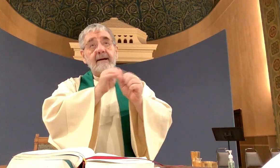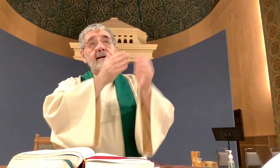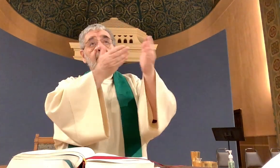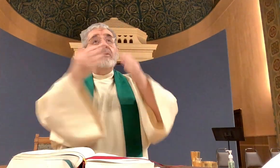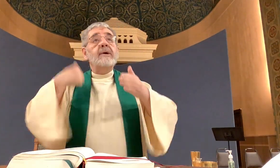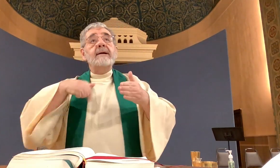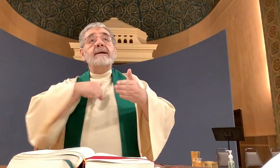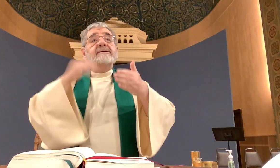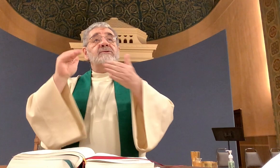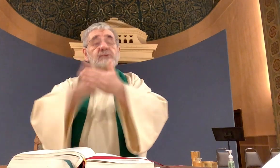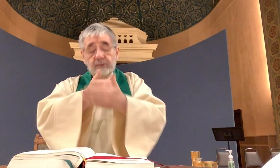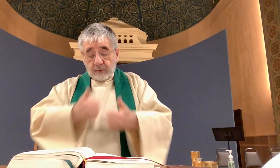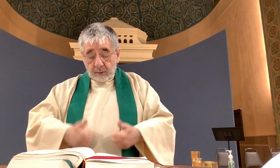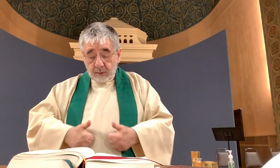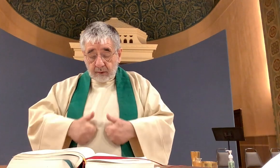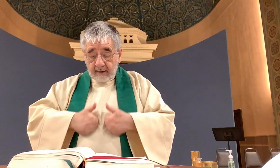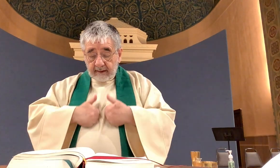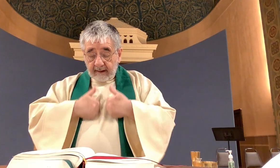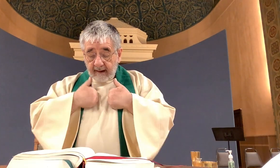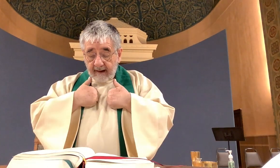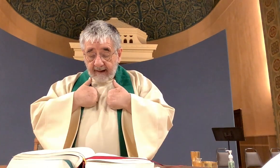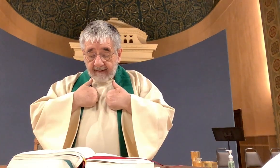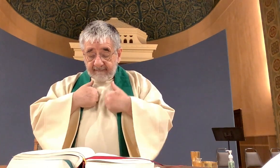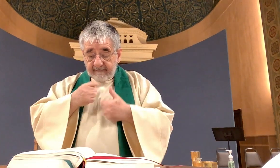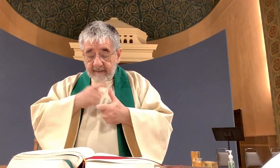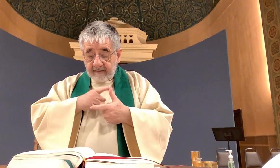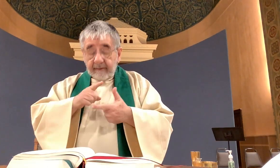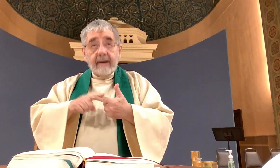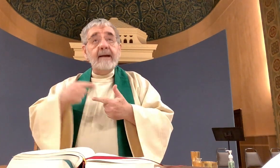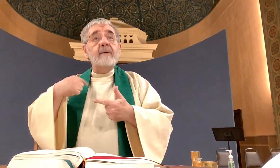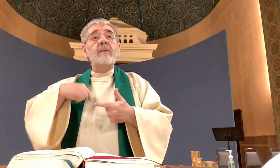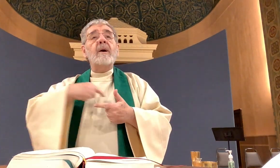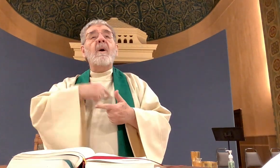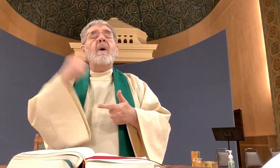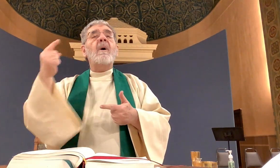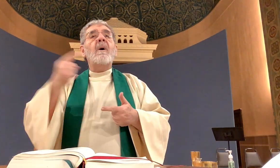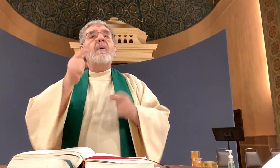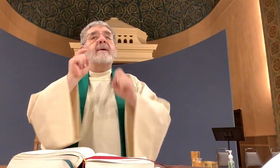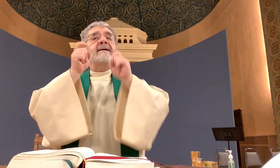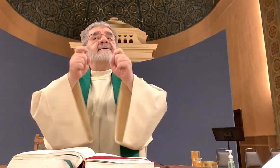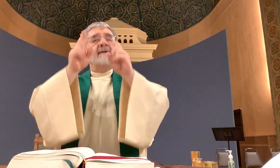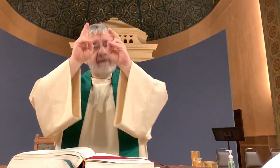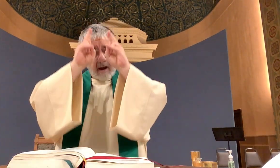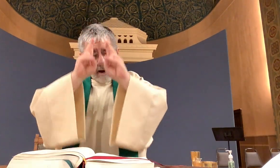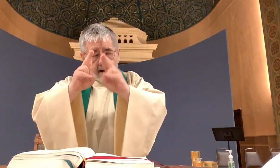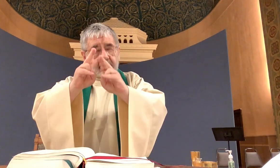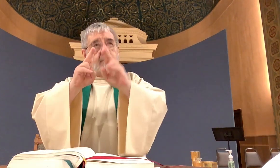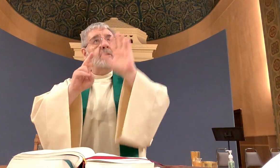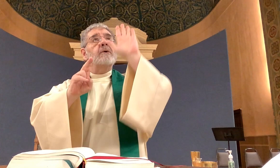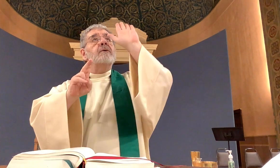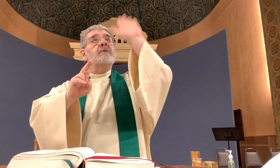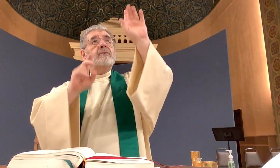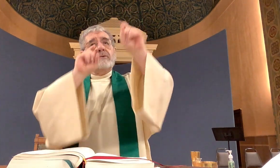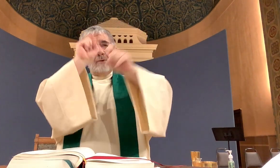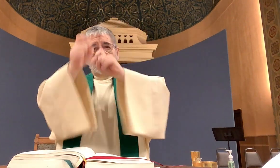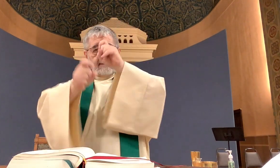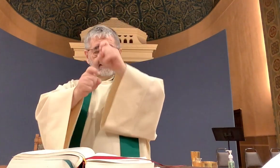new life, we may always glory in your